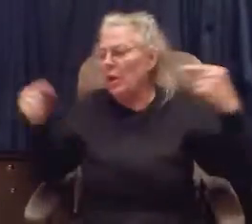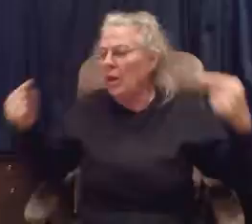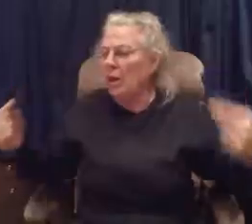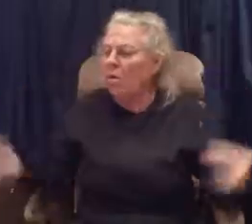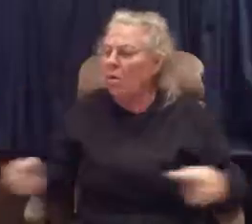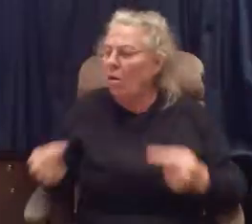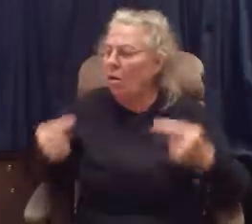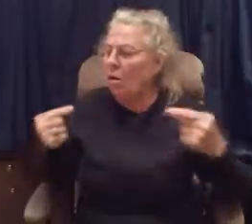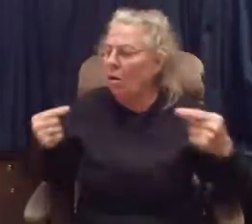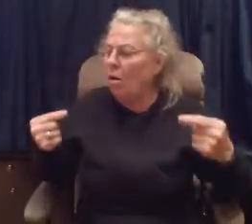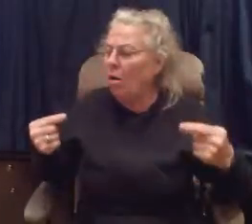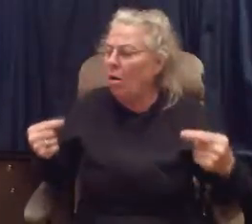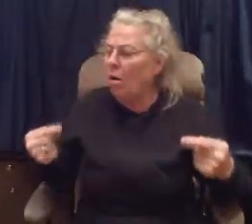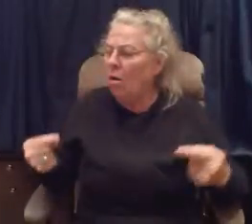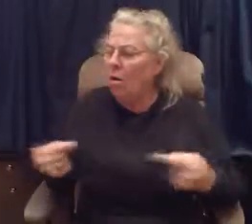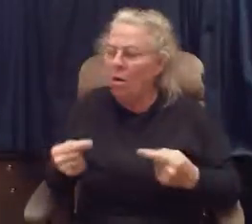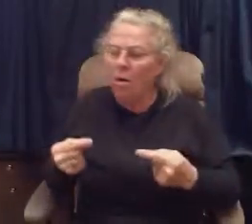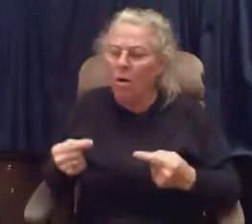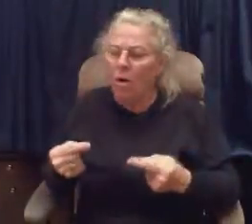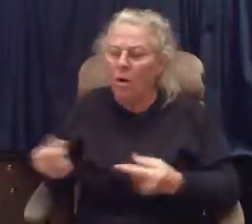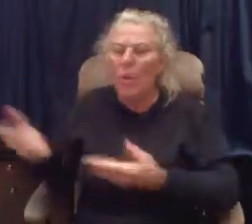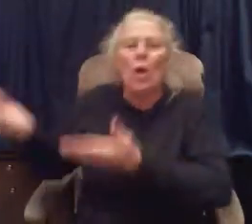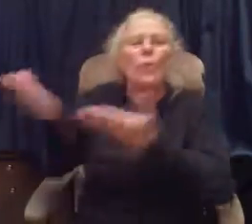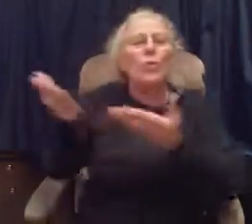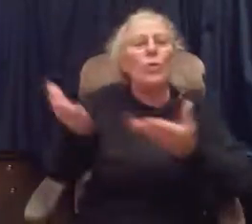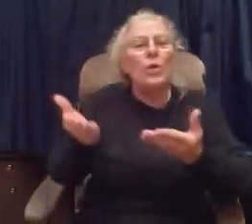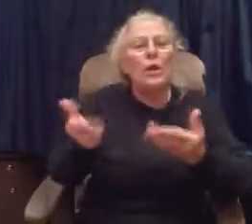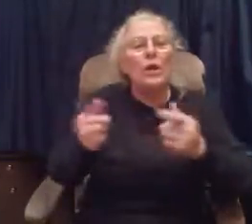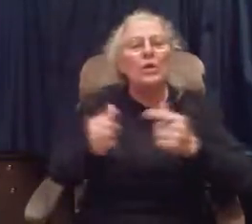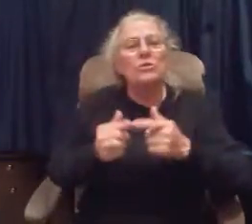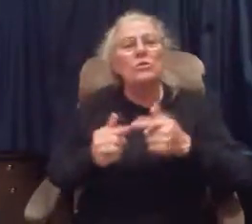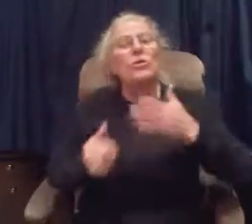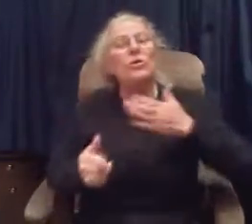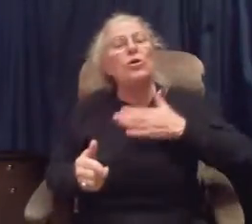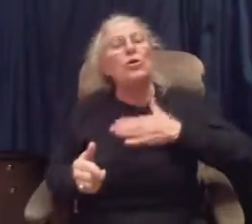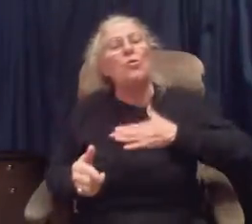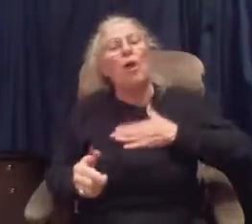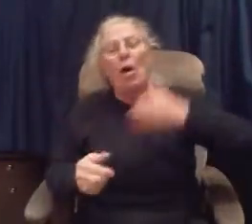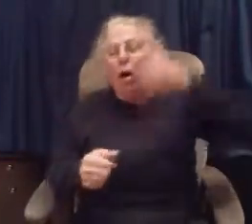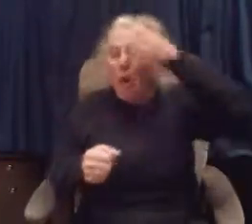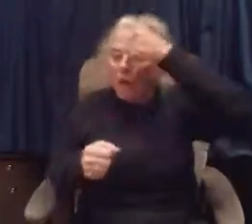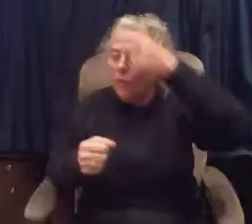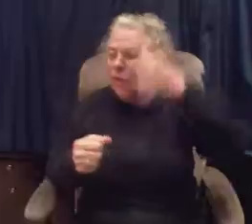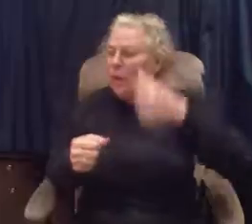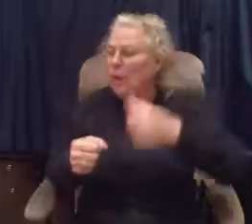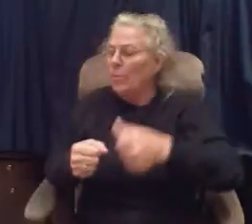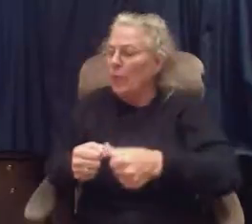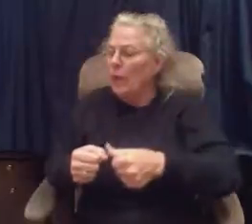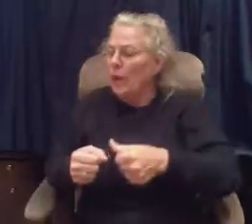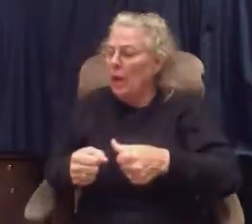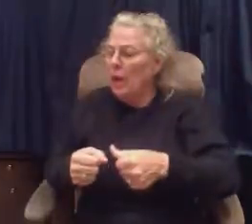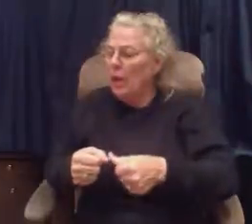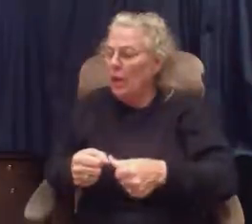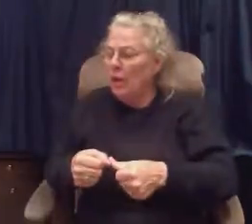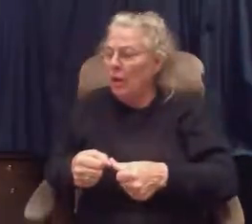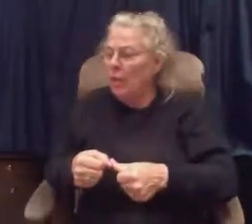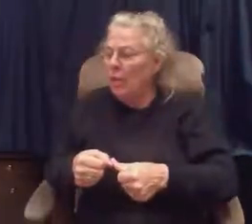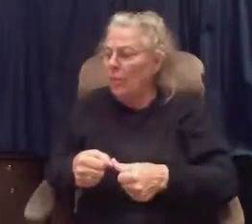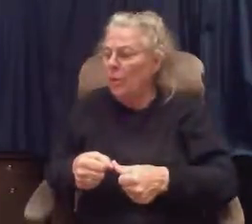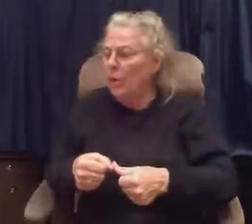home bring to my remembrance